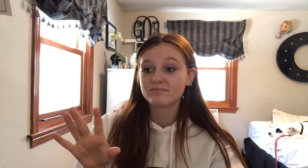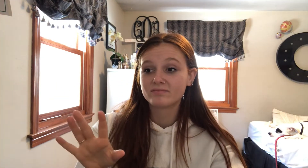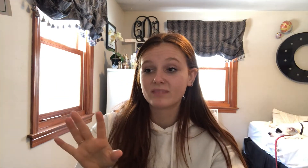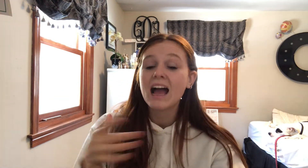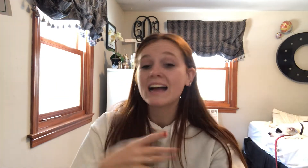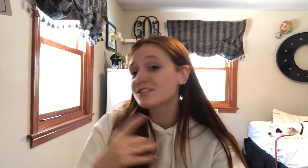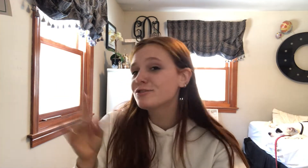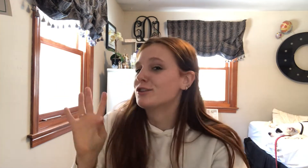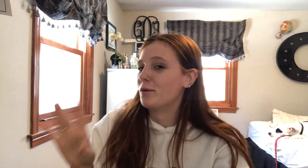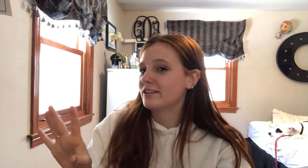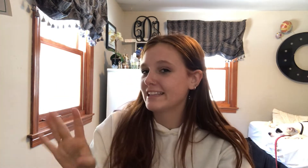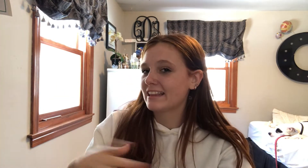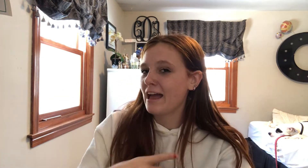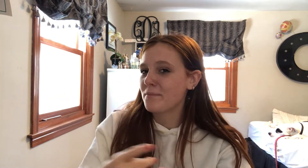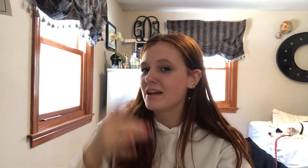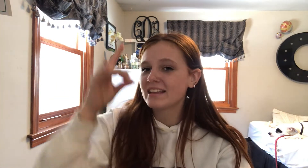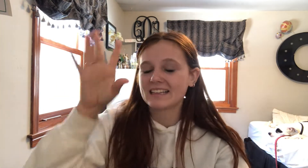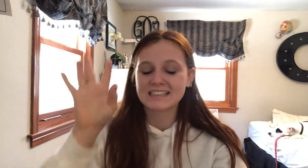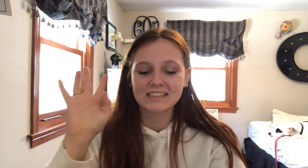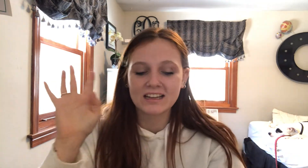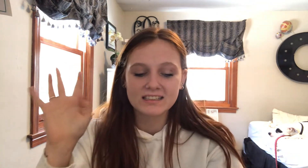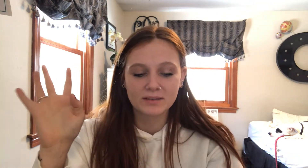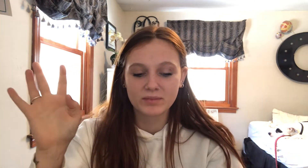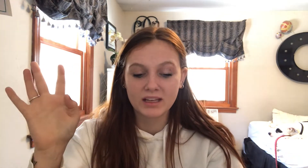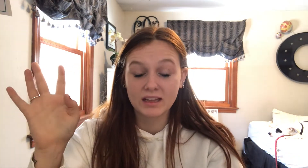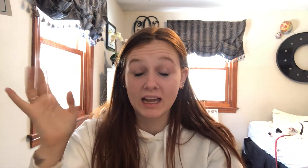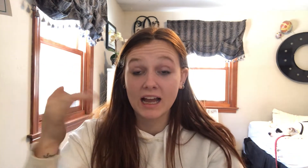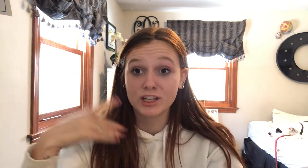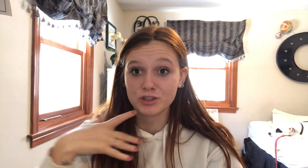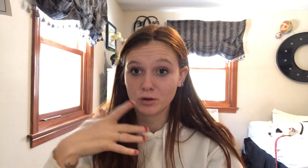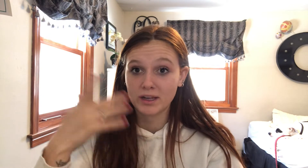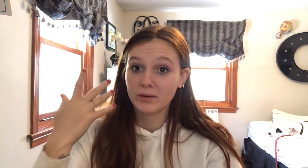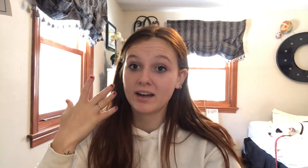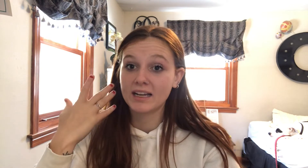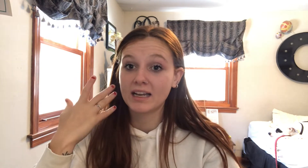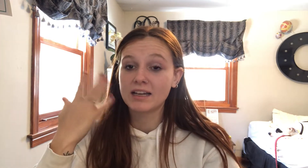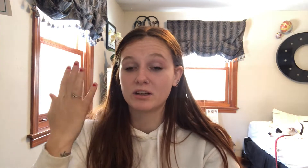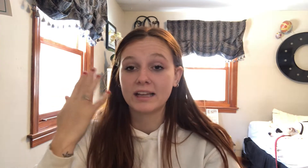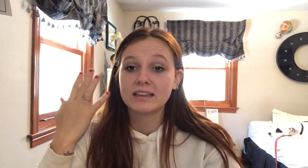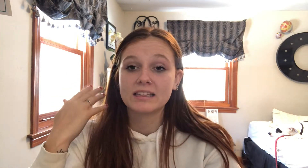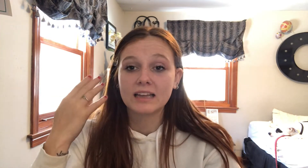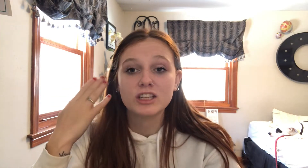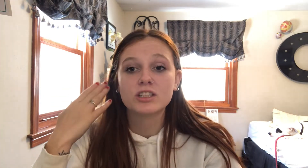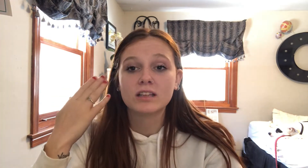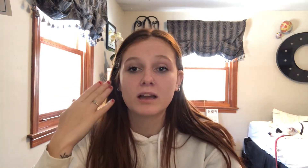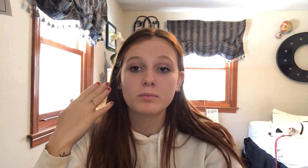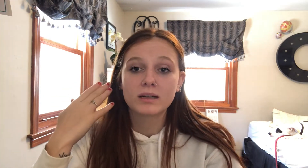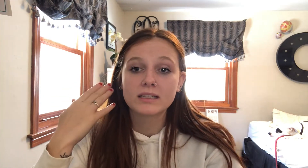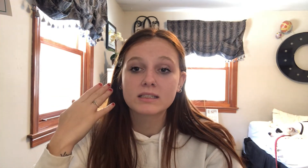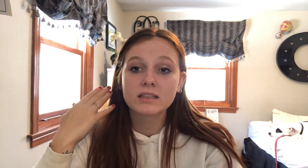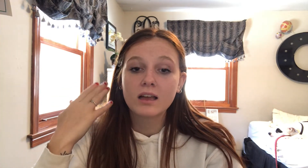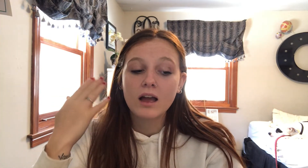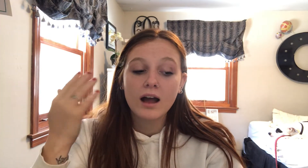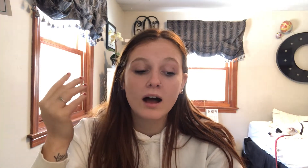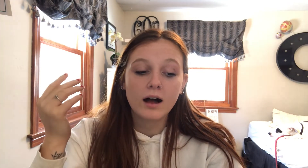I still don't like them. Like it's not something like I enjoy wearing. I don't like the attention that it brings. Um,